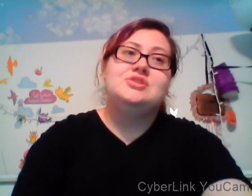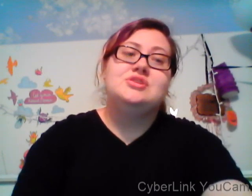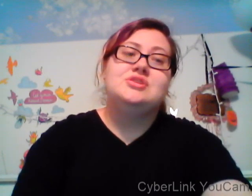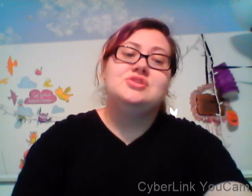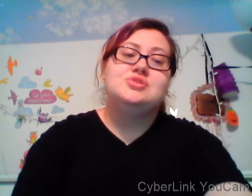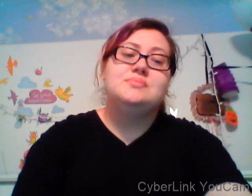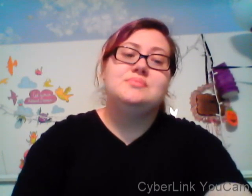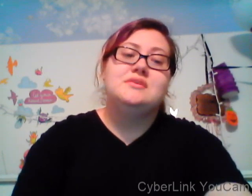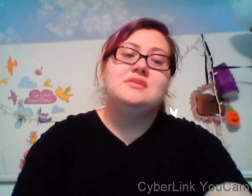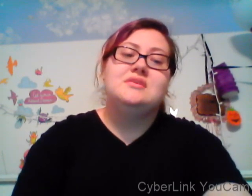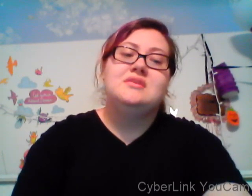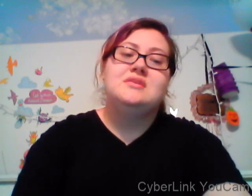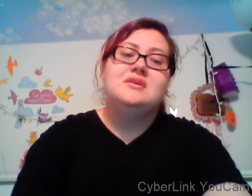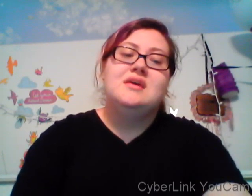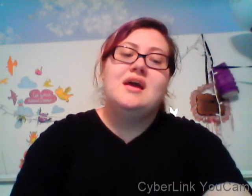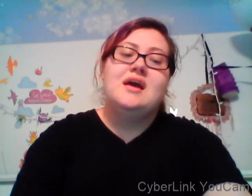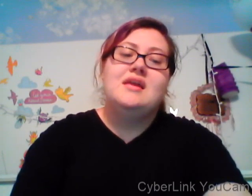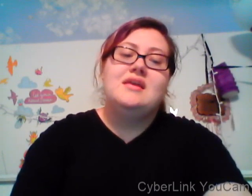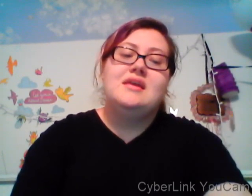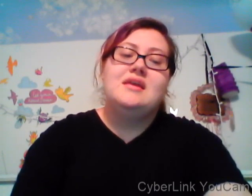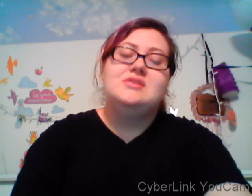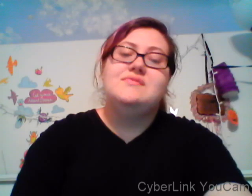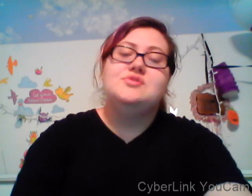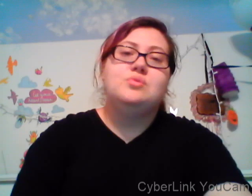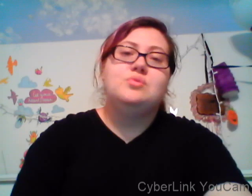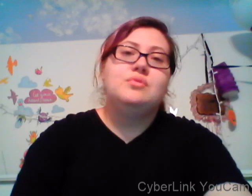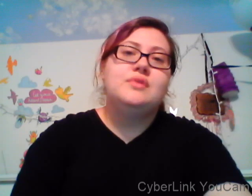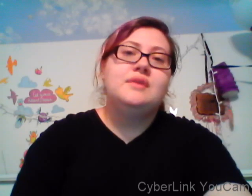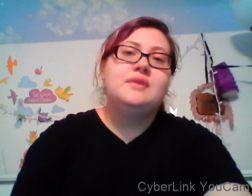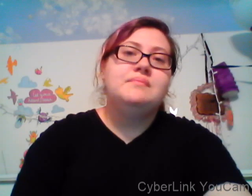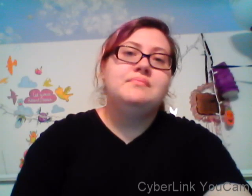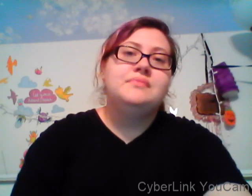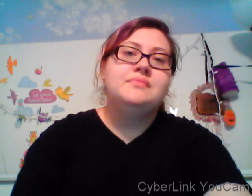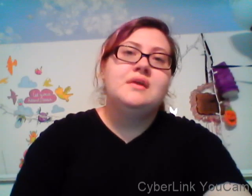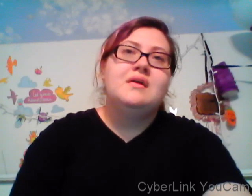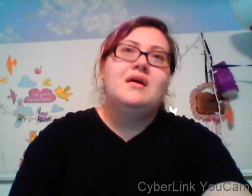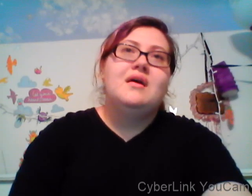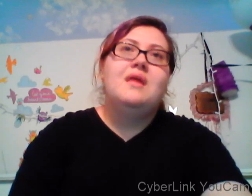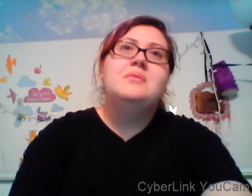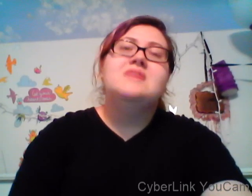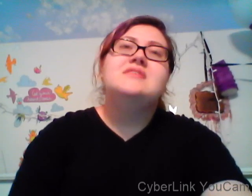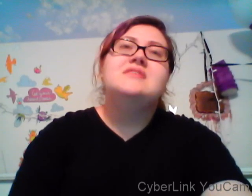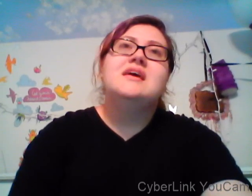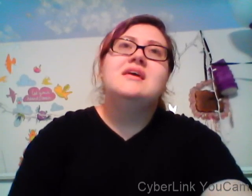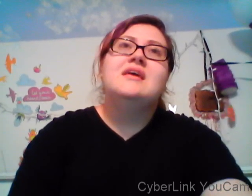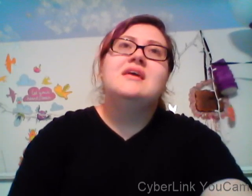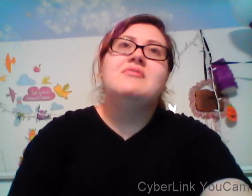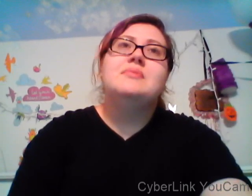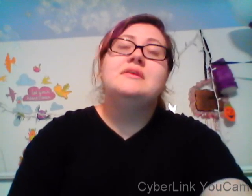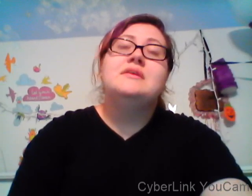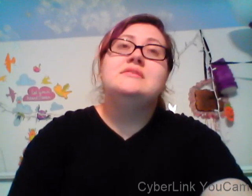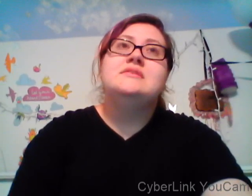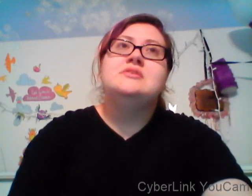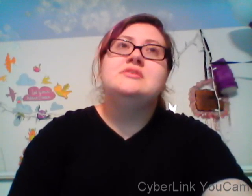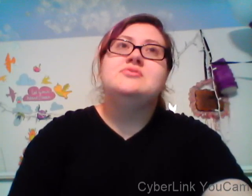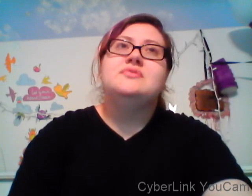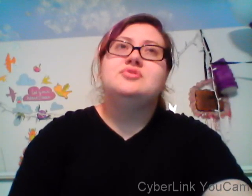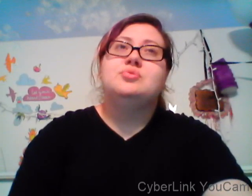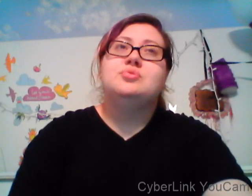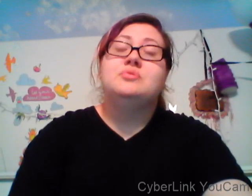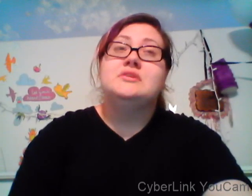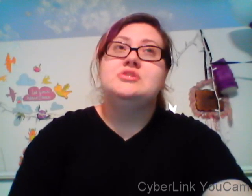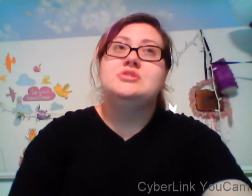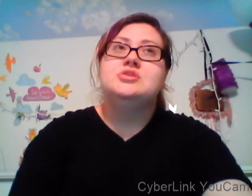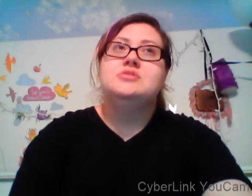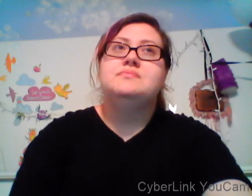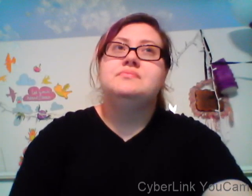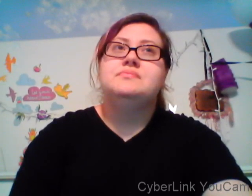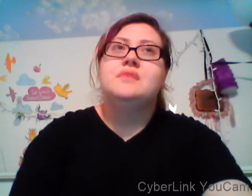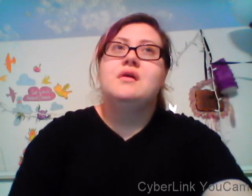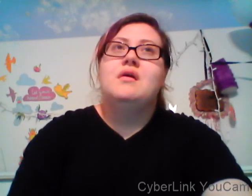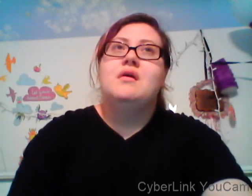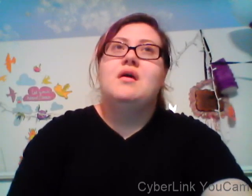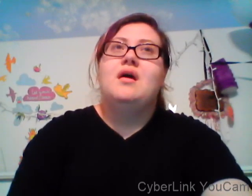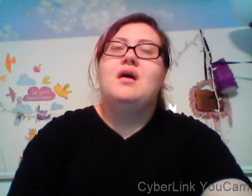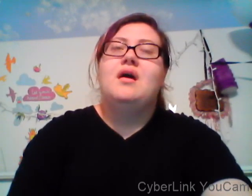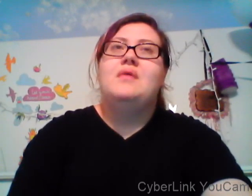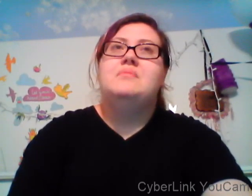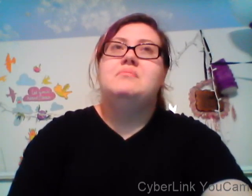pass all my classes um I will graduate if I don't like I said I'll have to take it over but I feel like everyone